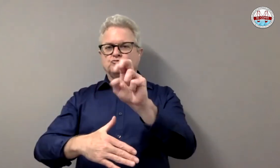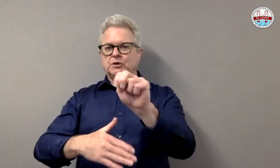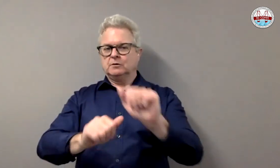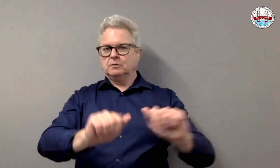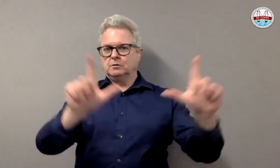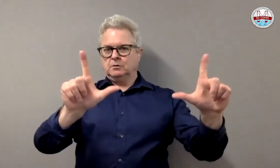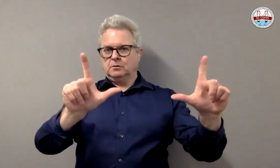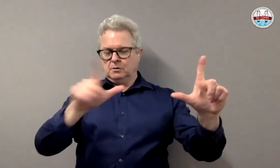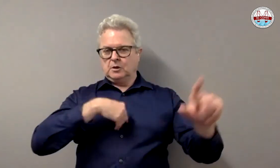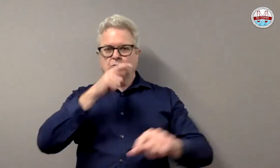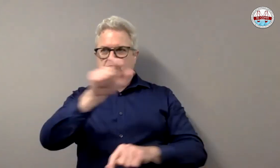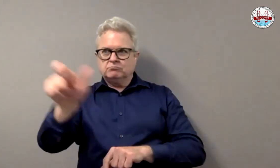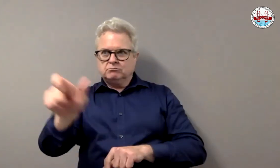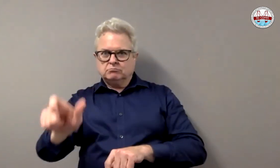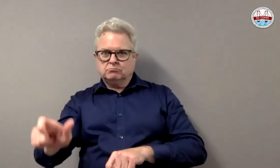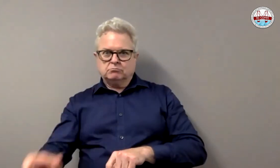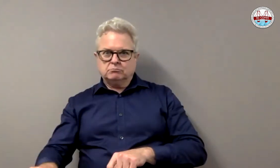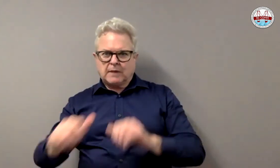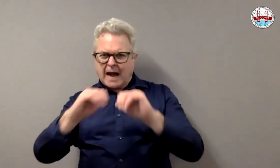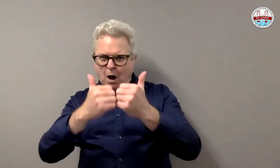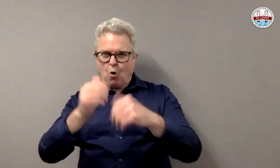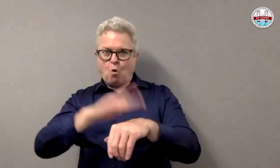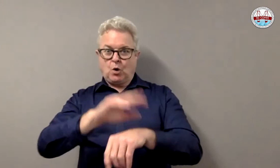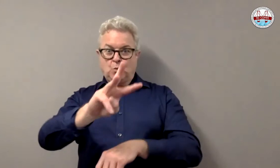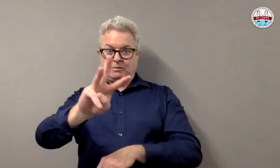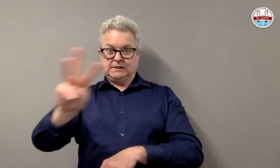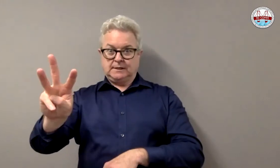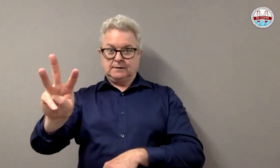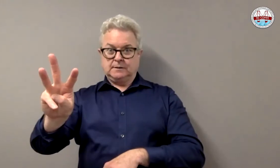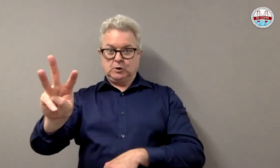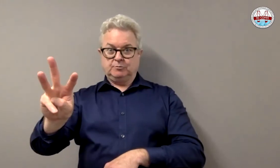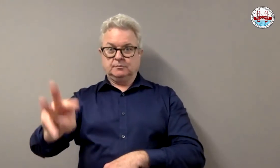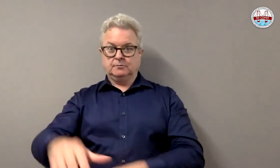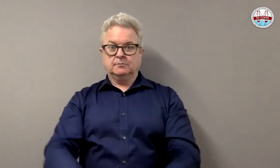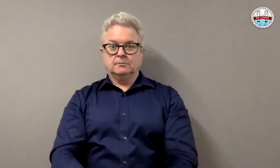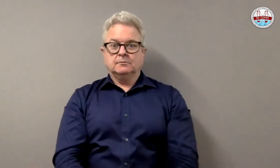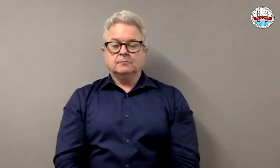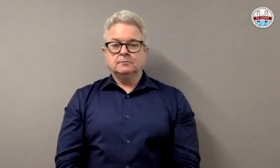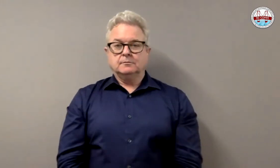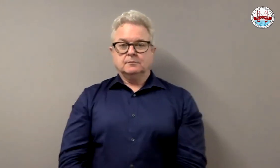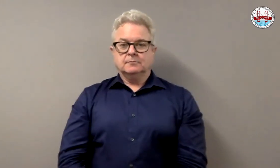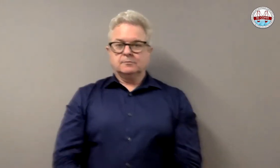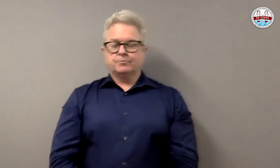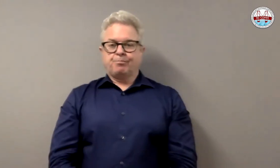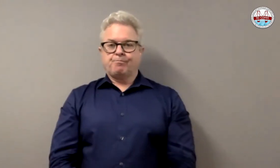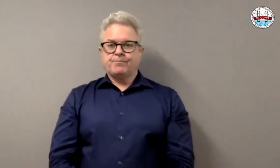So now we're going to transition to a shared screen right now, and I would like to share my screen with you on the website and to learn how to navigate this.